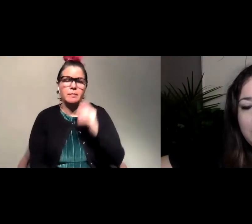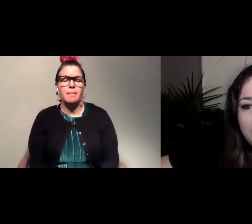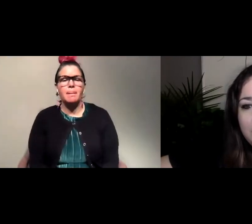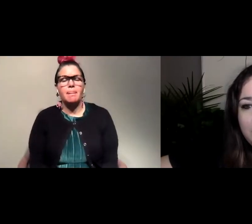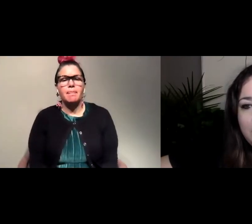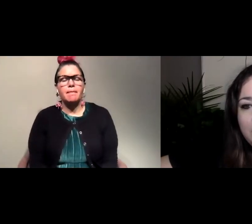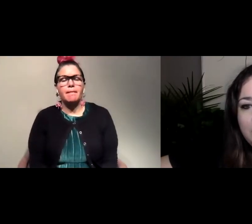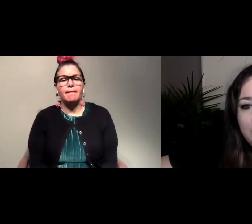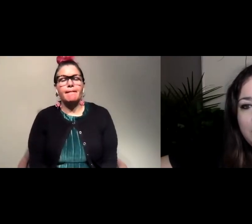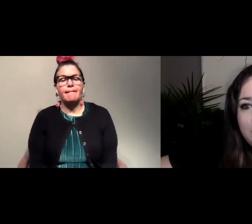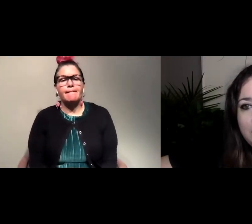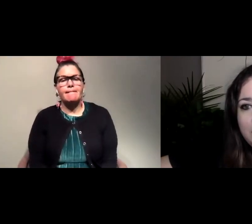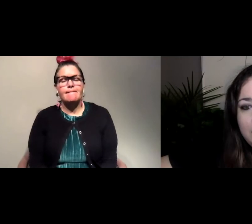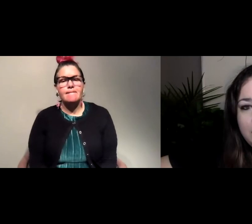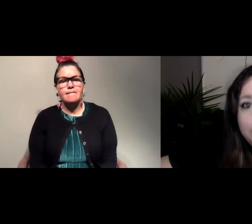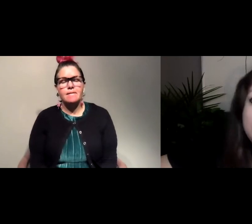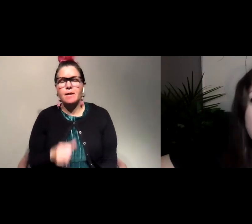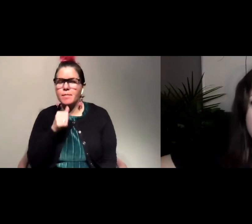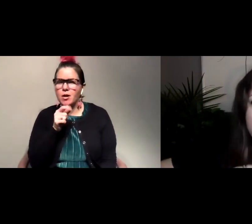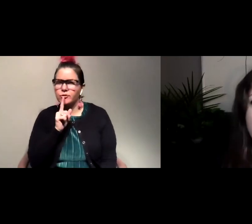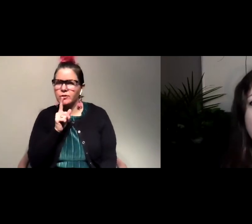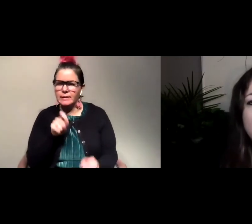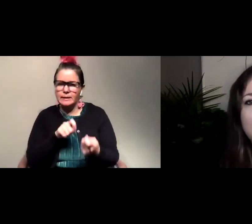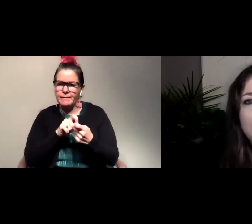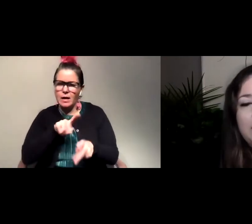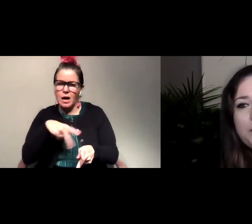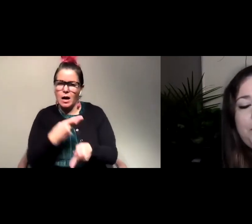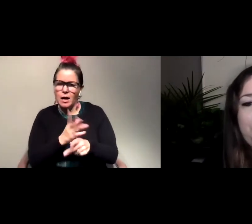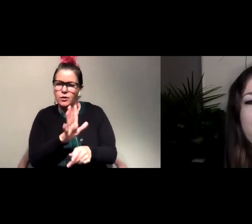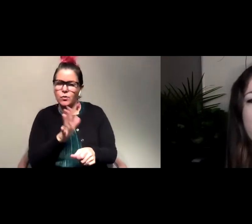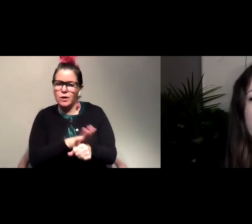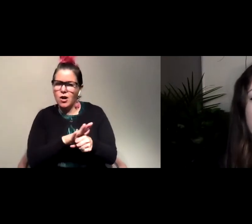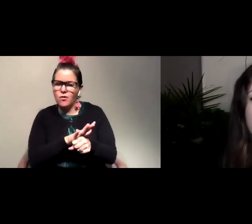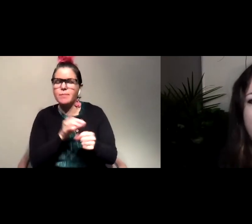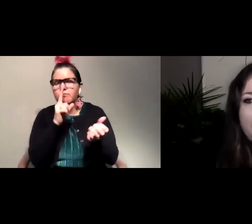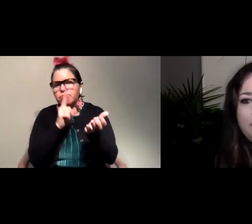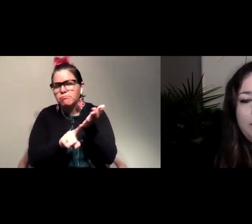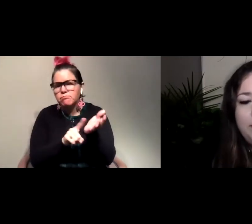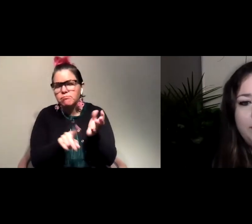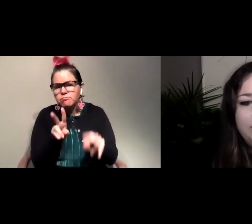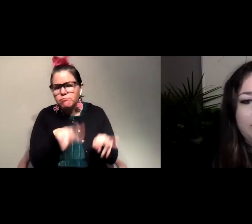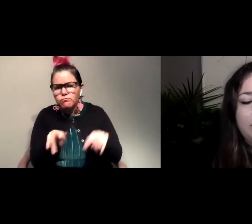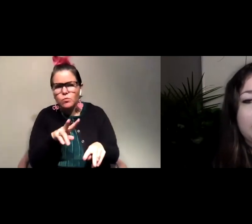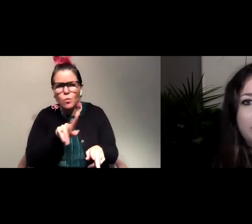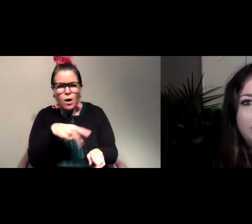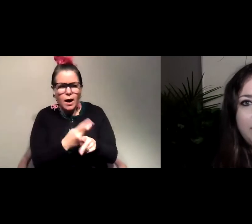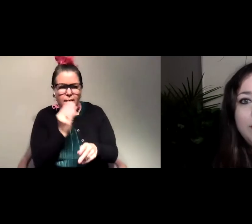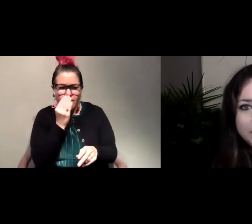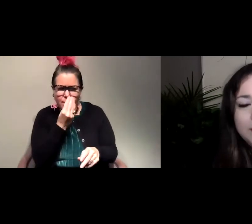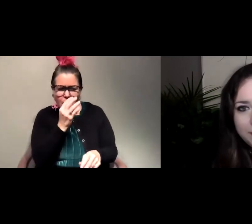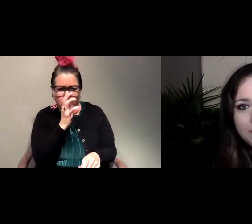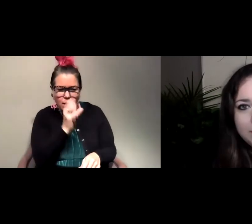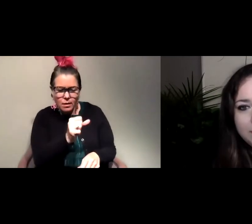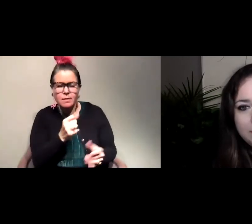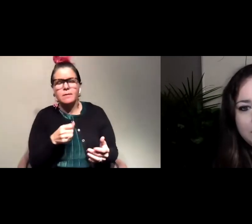so you'll, I'm not sure which hummingbirds you have around you, but you can do a little bit of research and see what kind of flowers they really like.